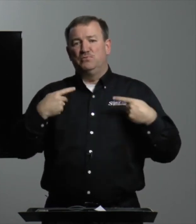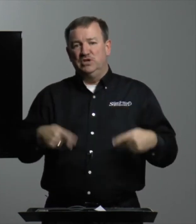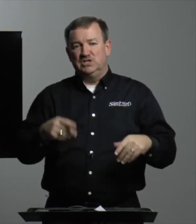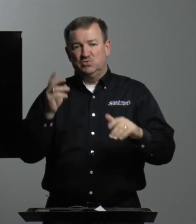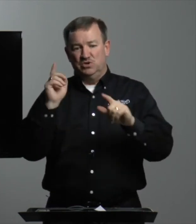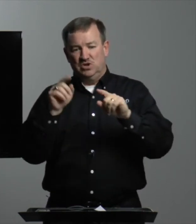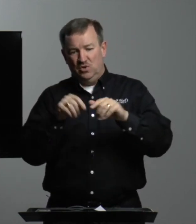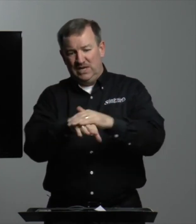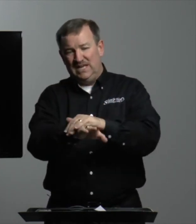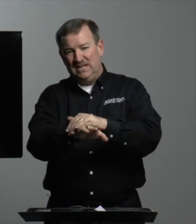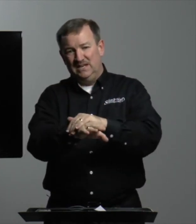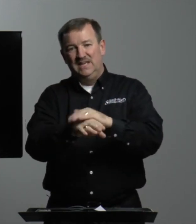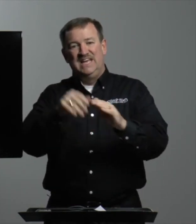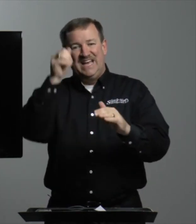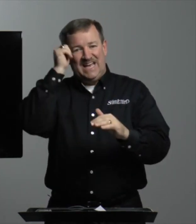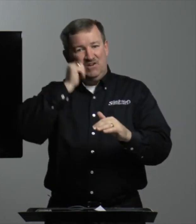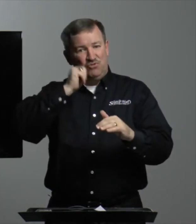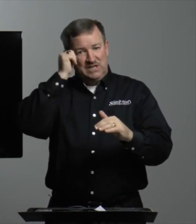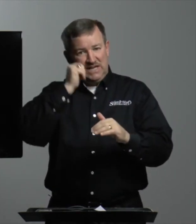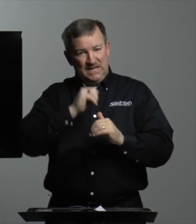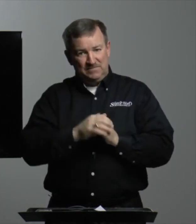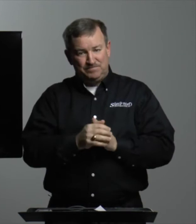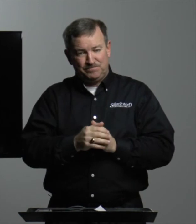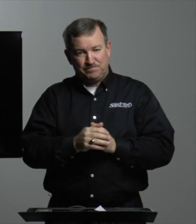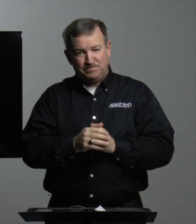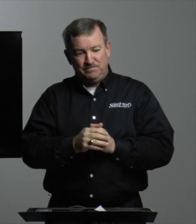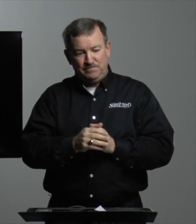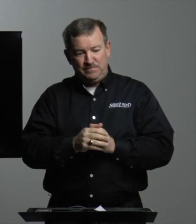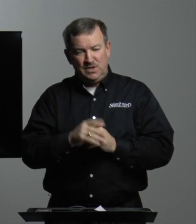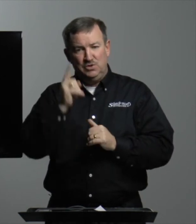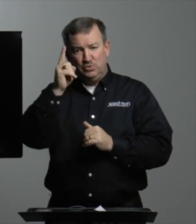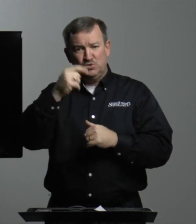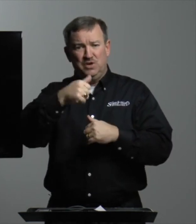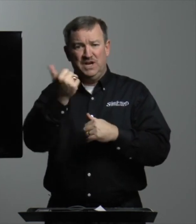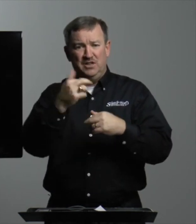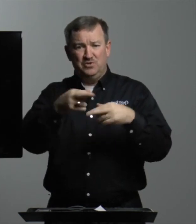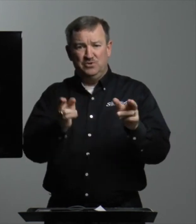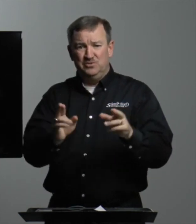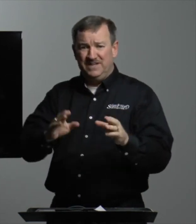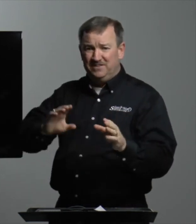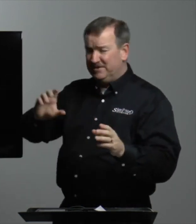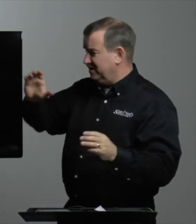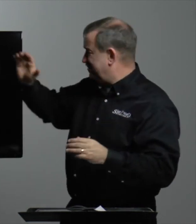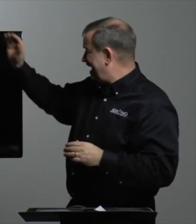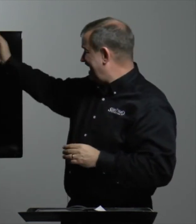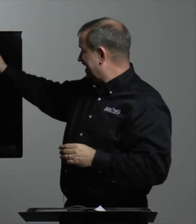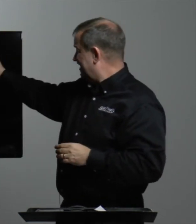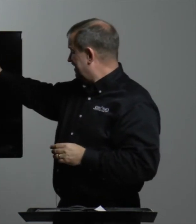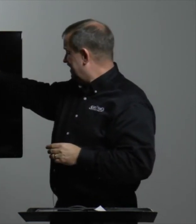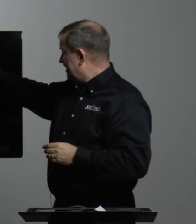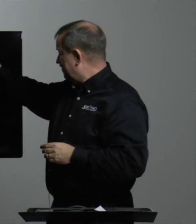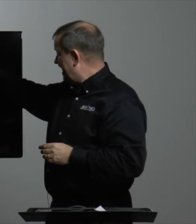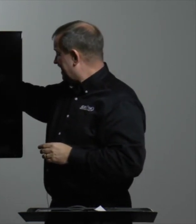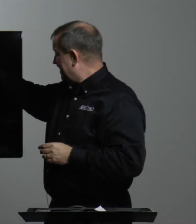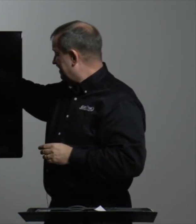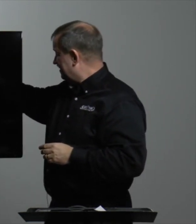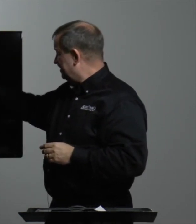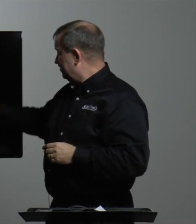priest would go in every day. There was one other room in the very back, back here in the